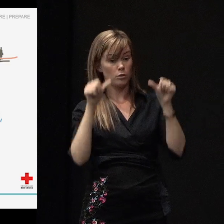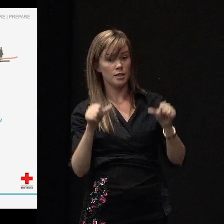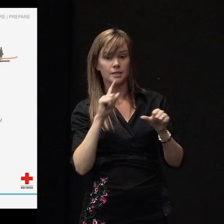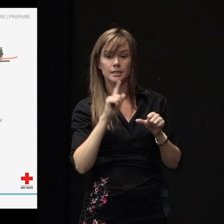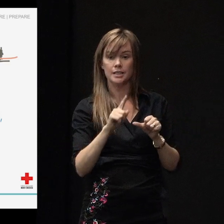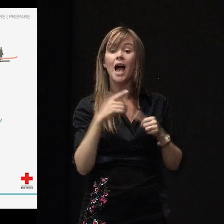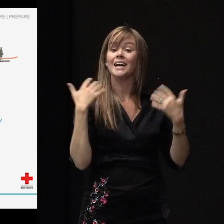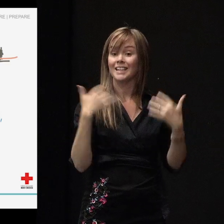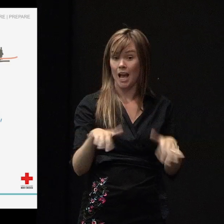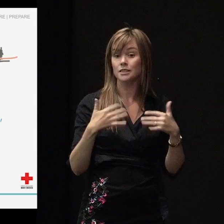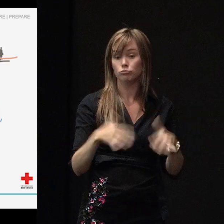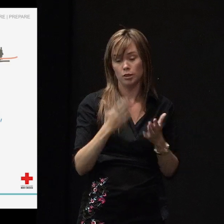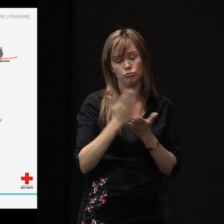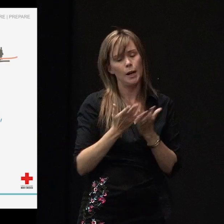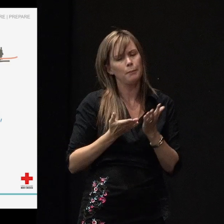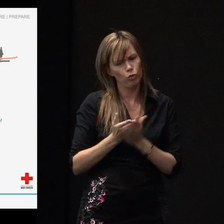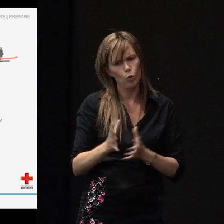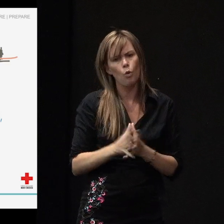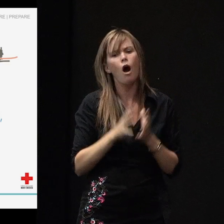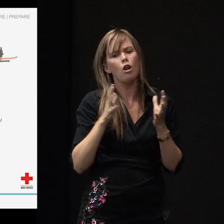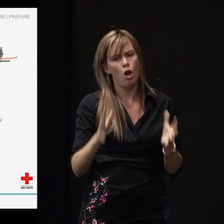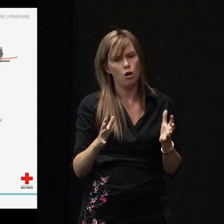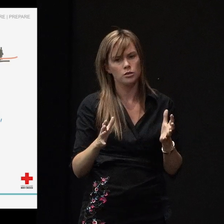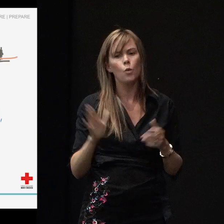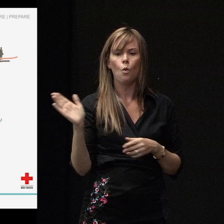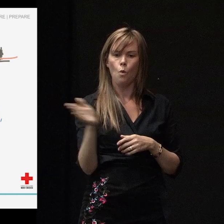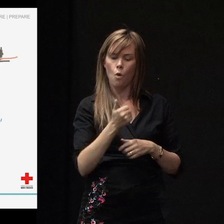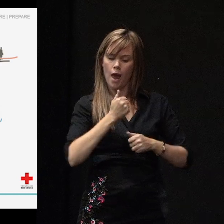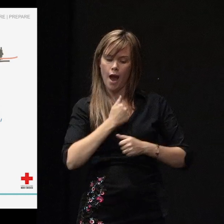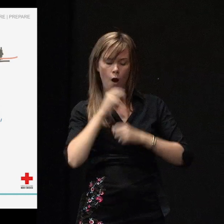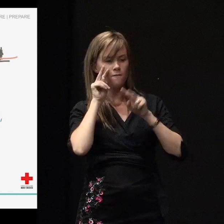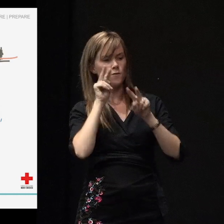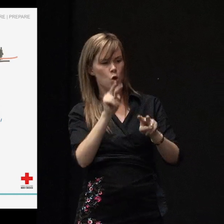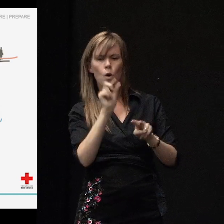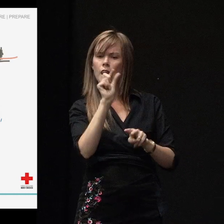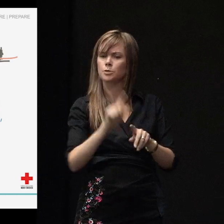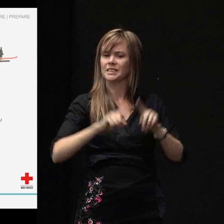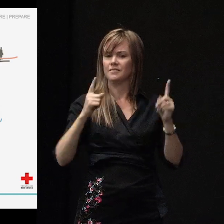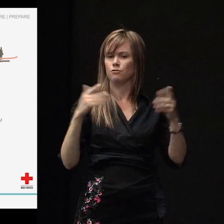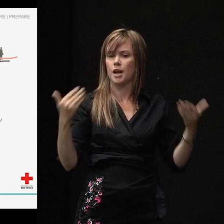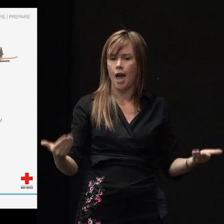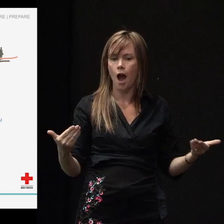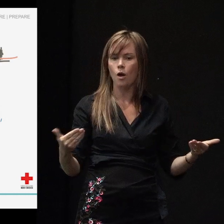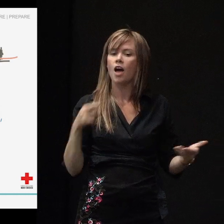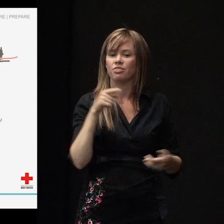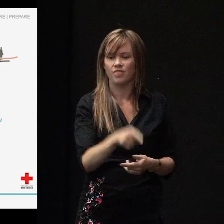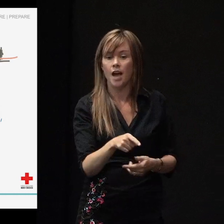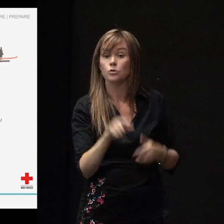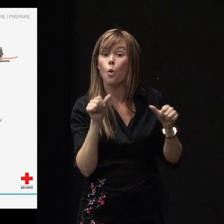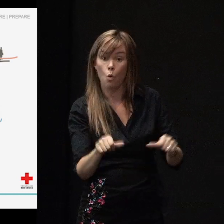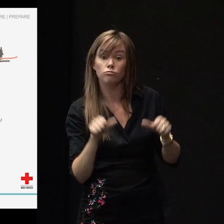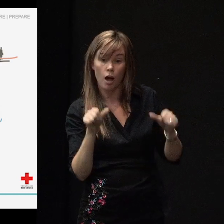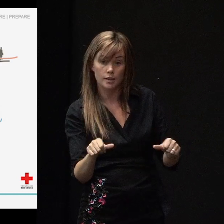Canterbury's been through a lot and we all see things a little differently and that's all right. Because we'll all make a